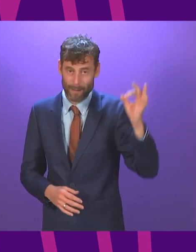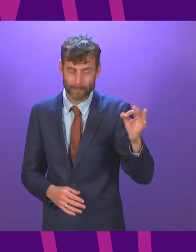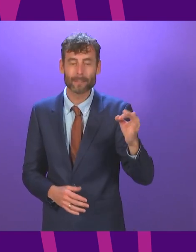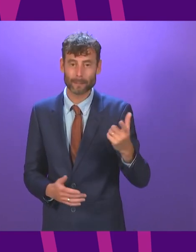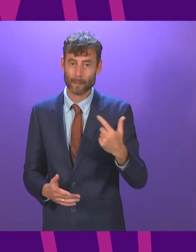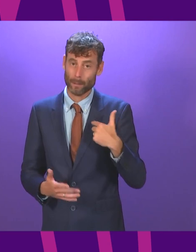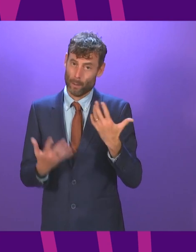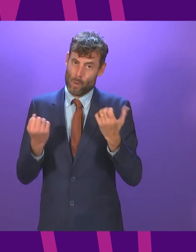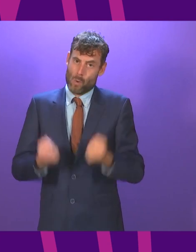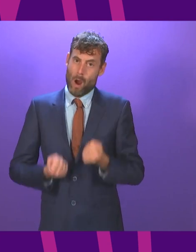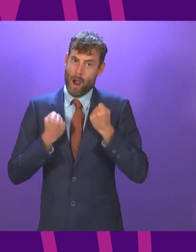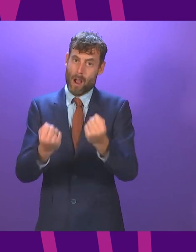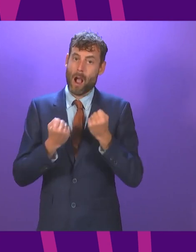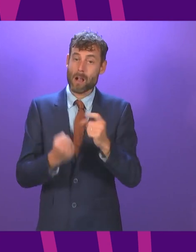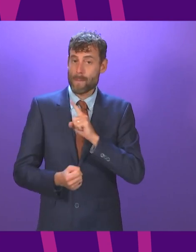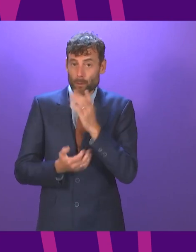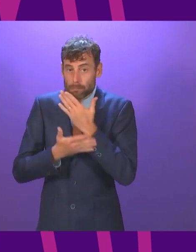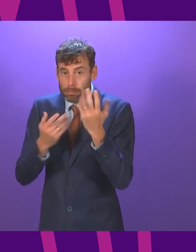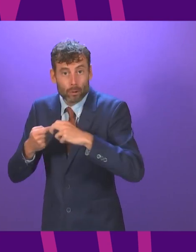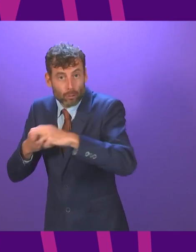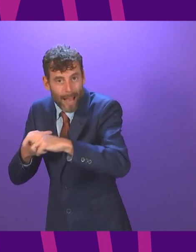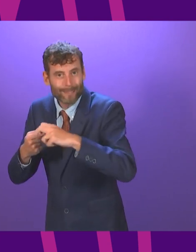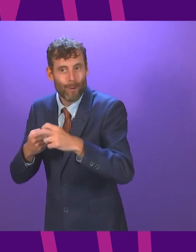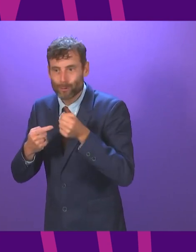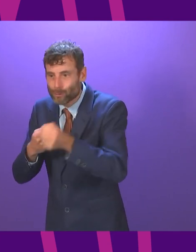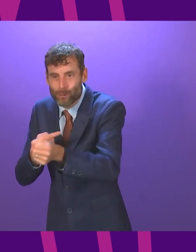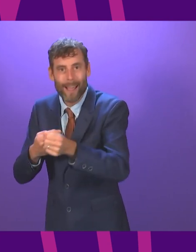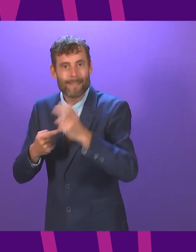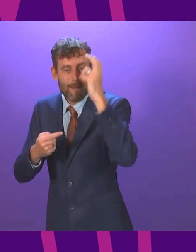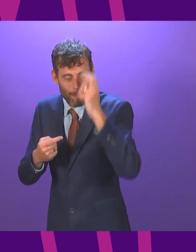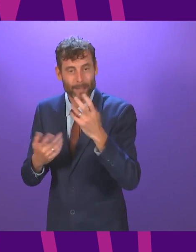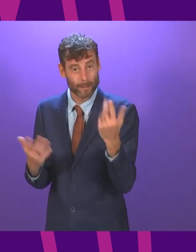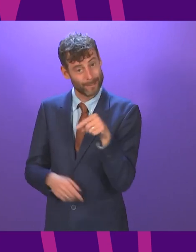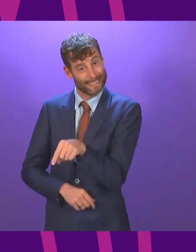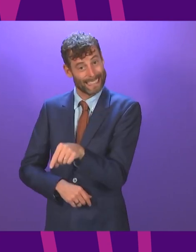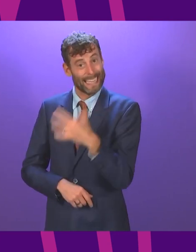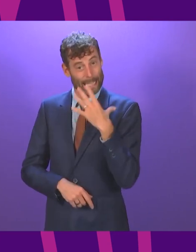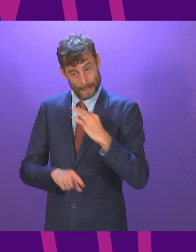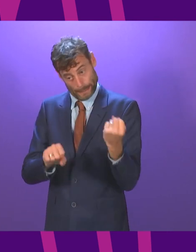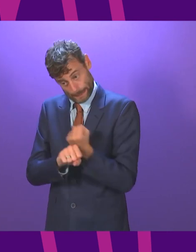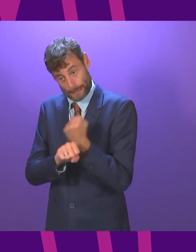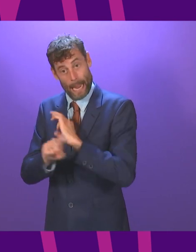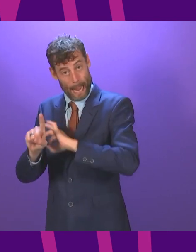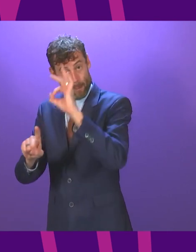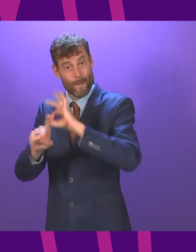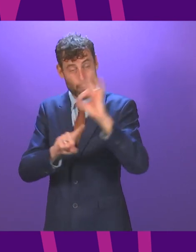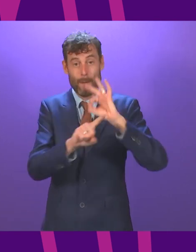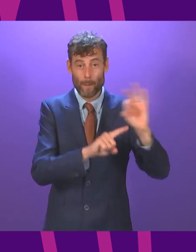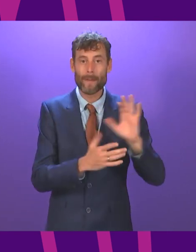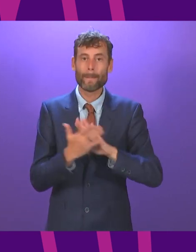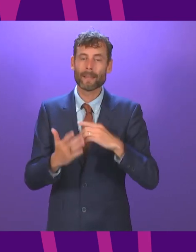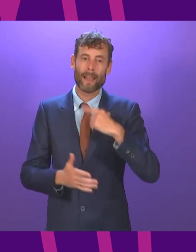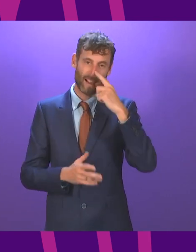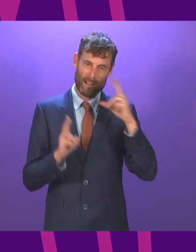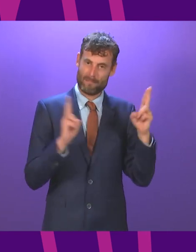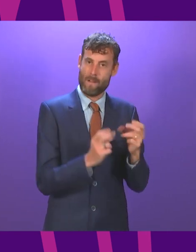infrastructure perhaps including a doubling of the Highland main line and the Inverness to Aberdeen line and improvements to the far north and west